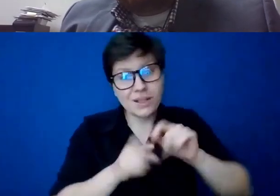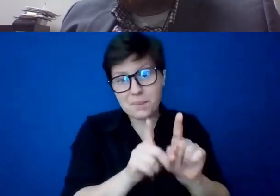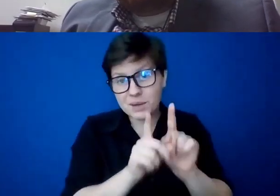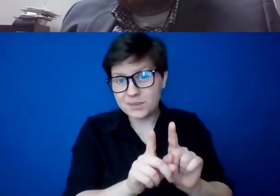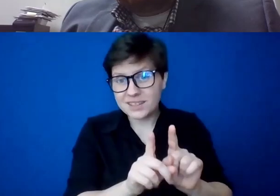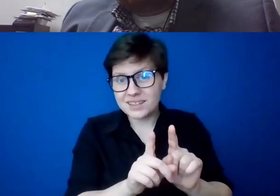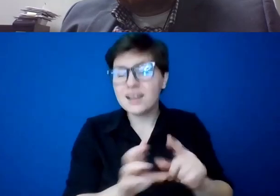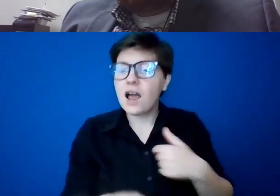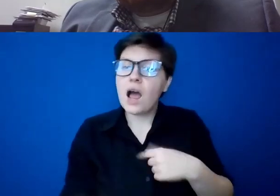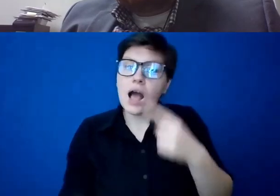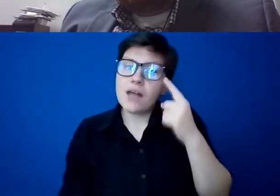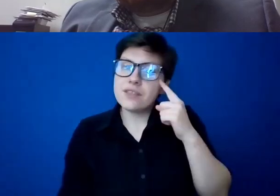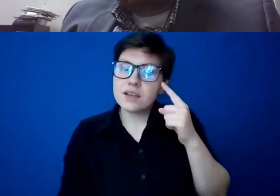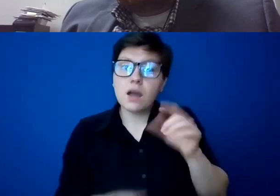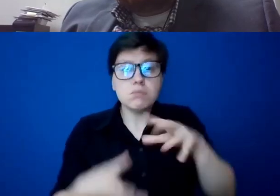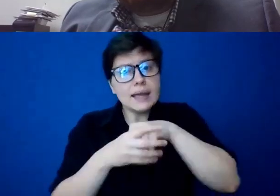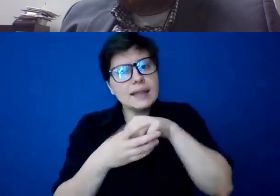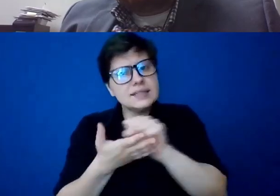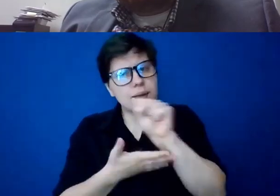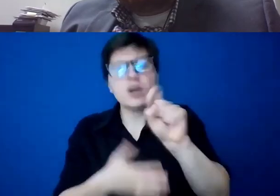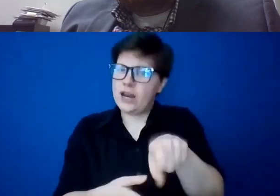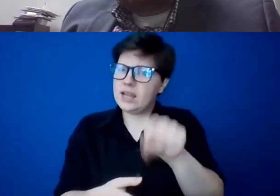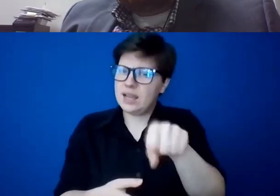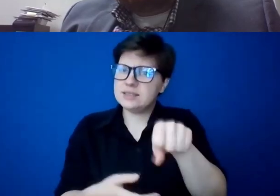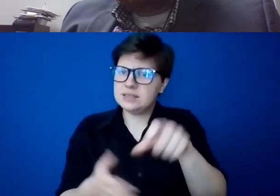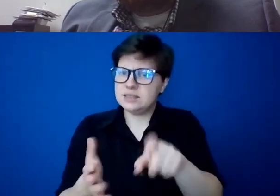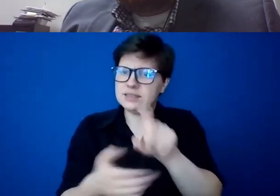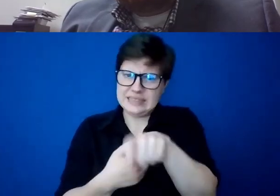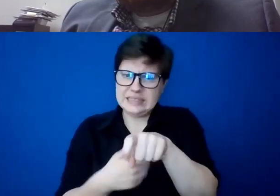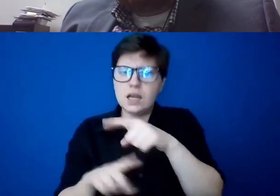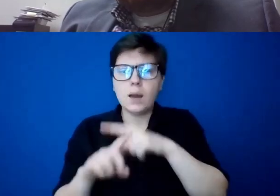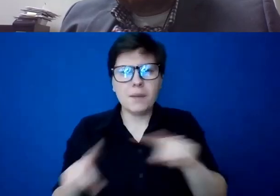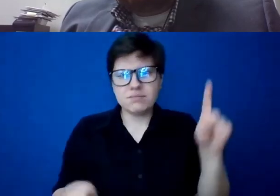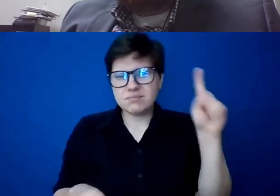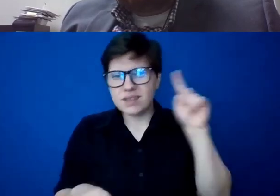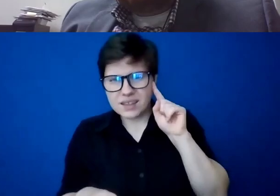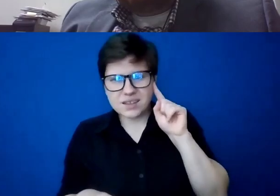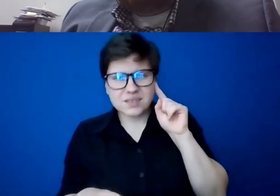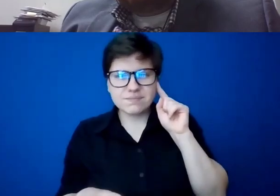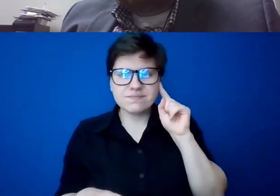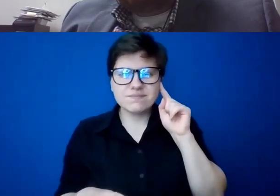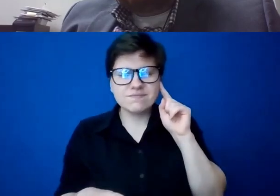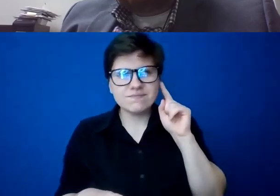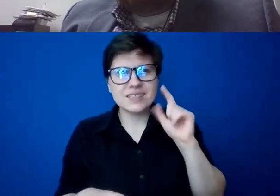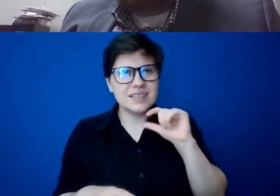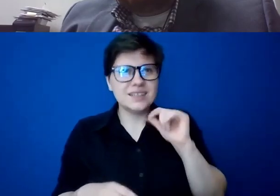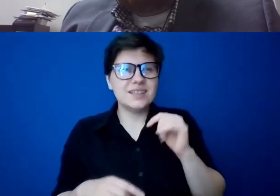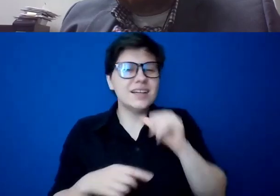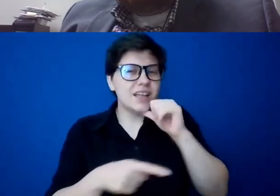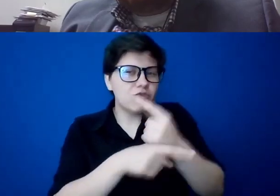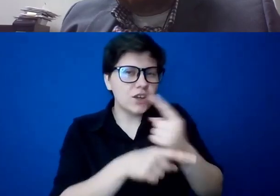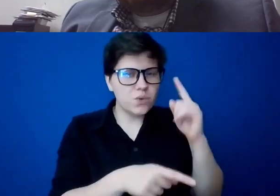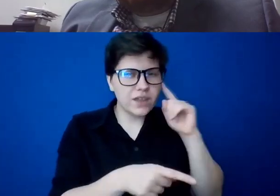and I think, yes, in the seminary, but I think it would be naive to, to think that, uh, the